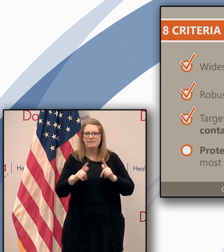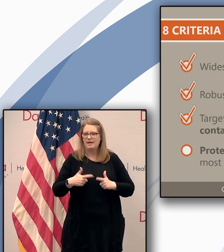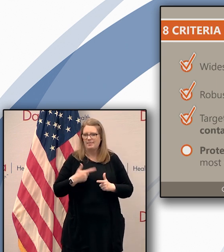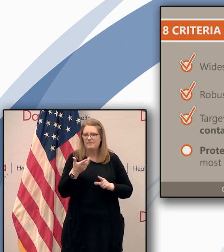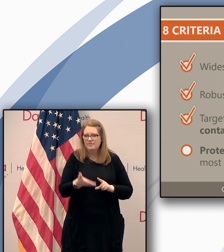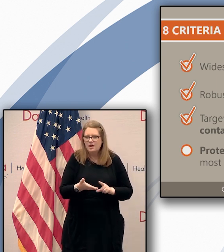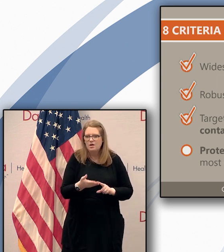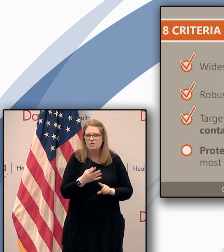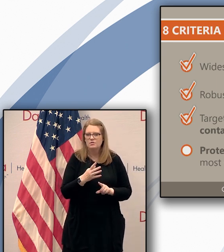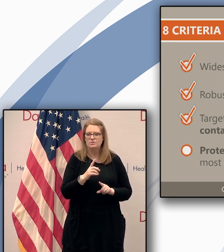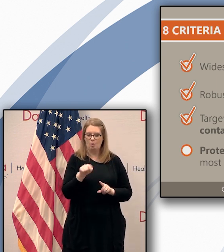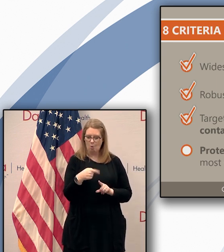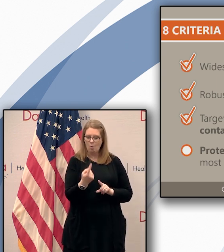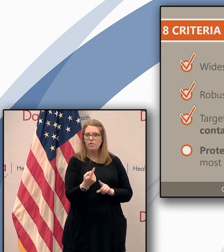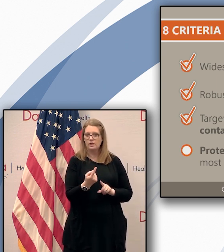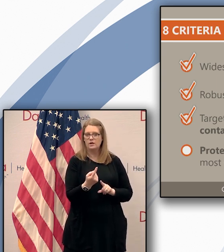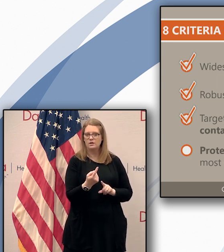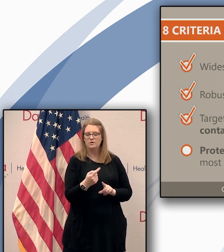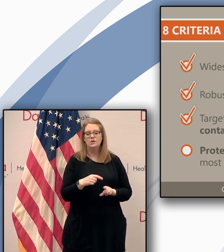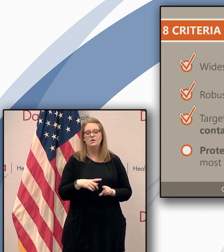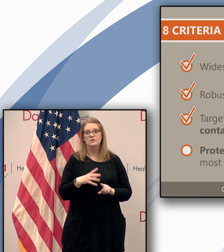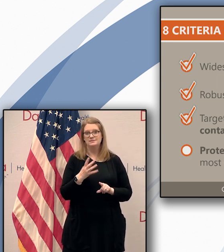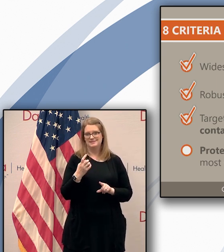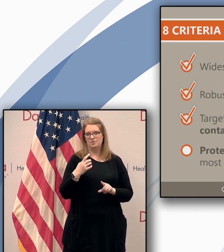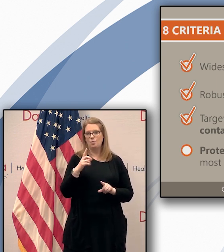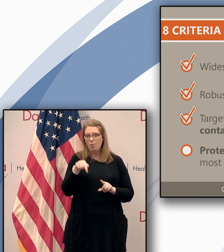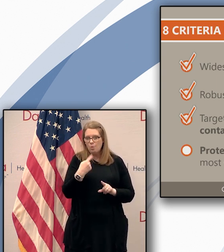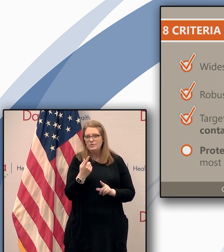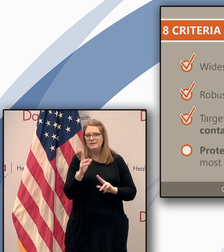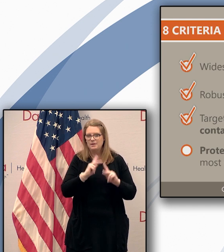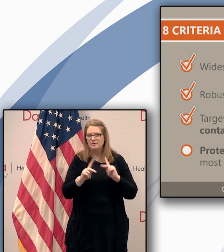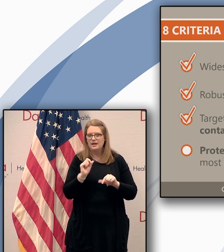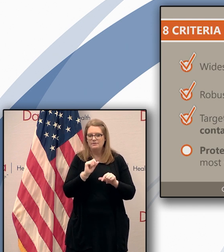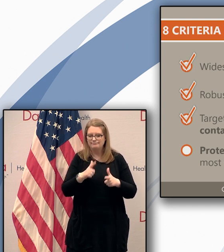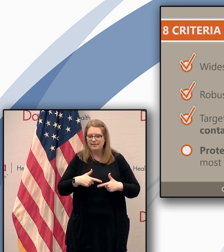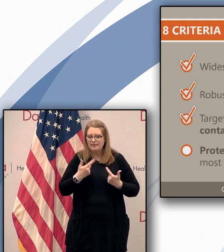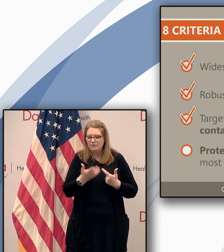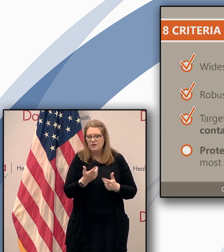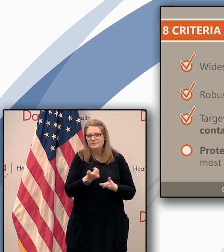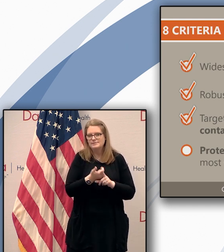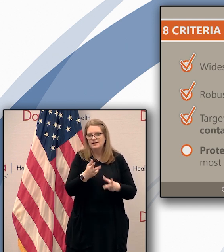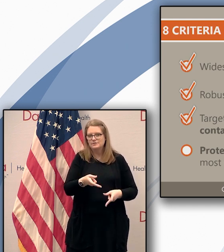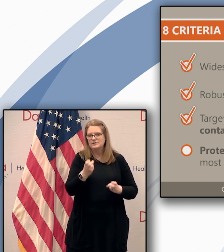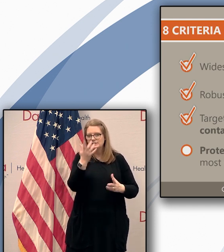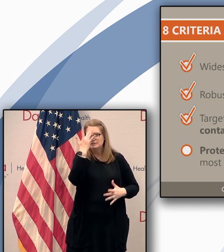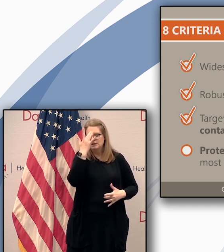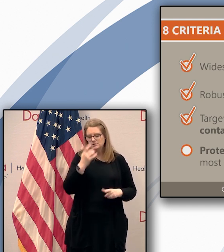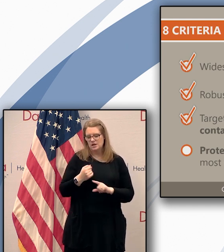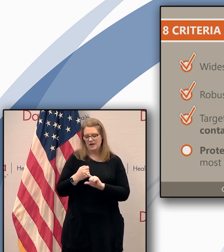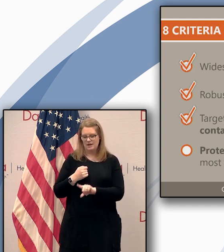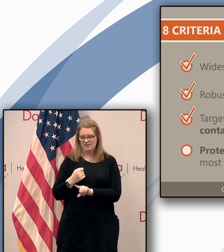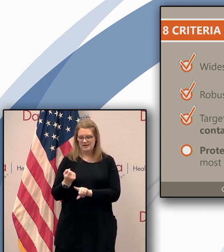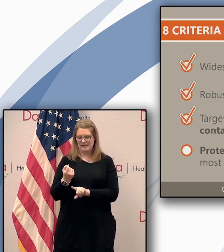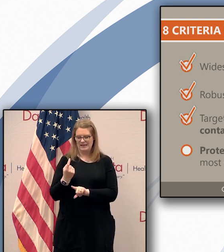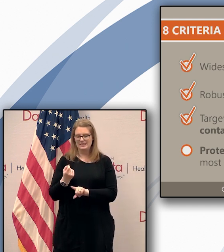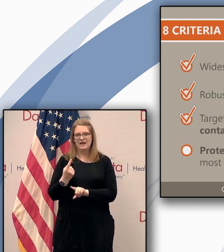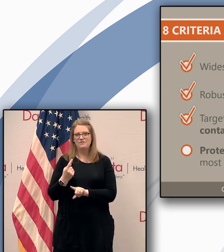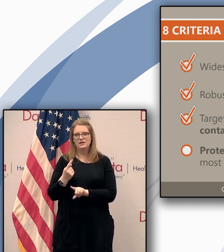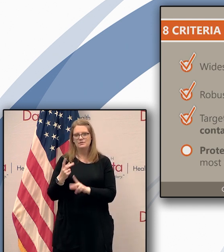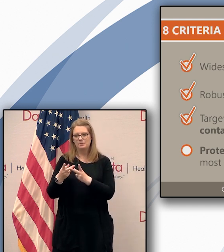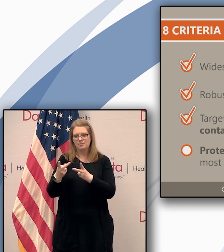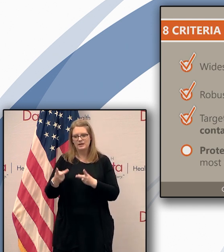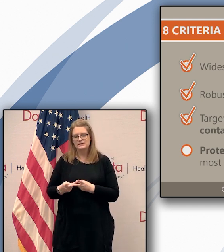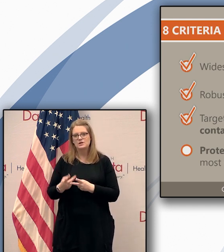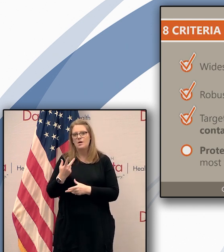only and then we've got uh uh uh uh 11 others that are both